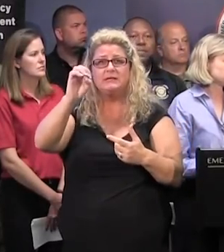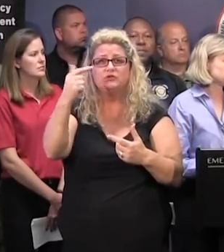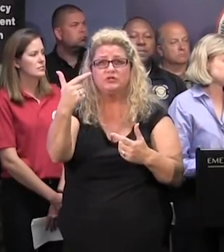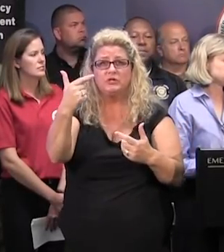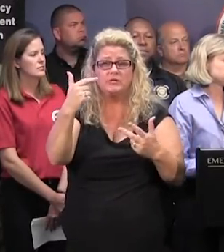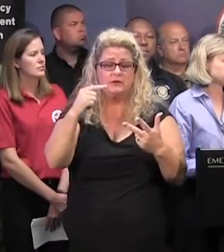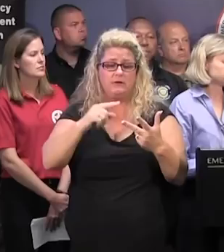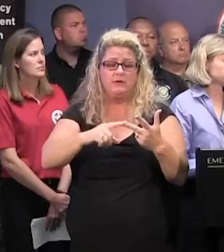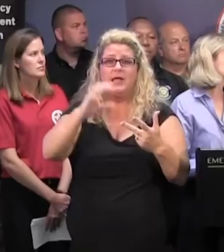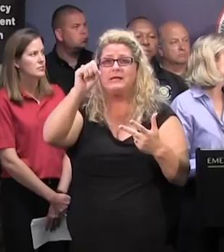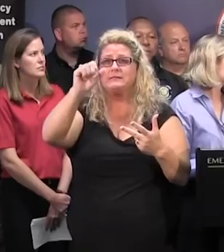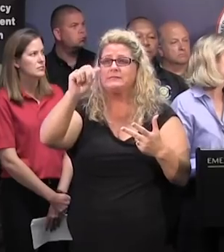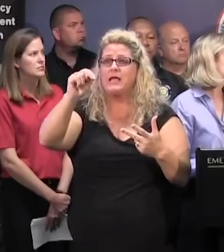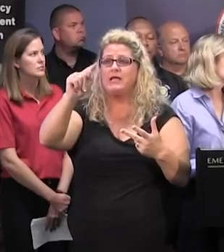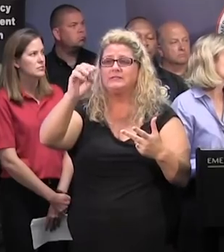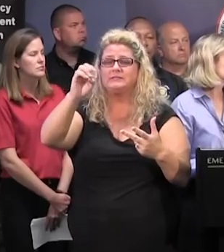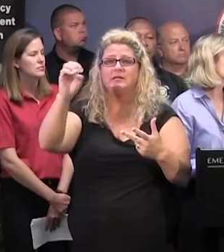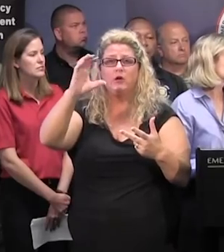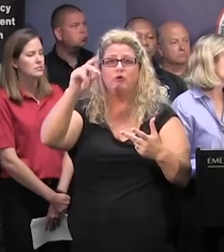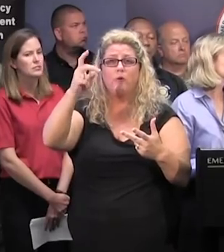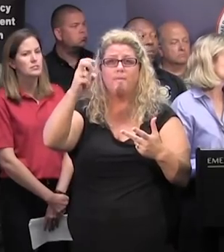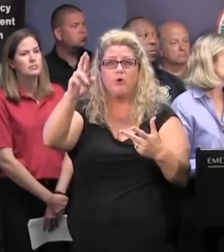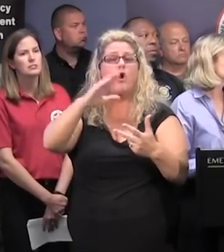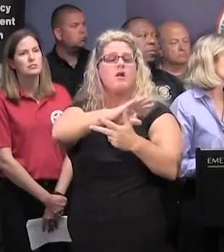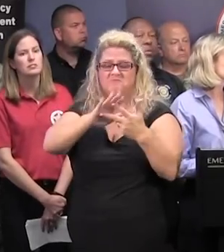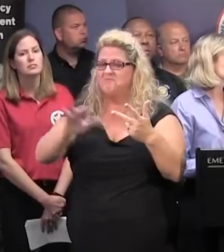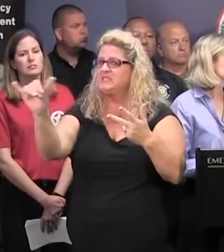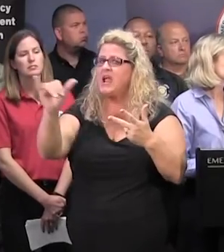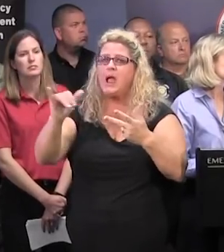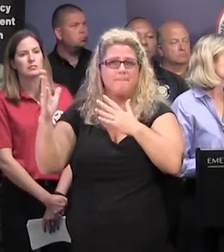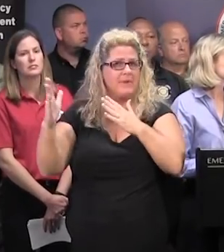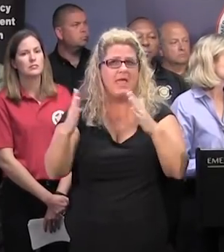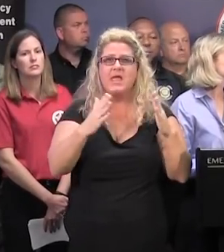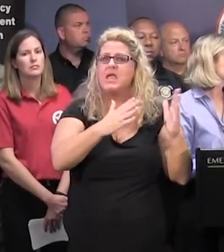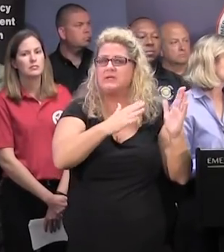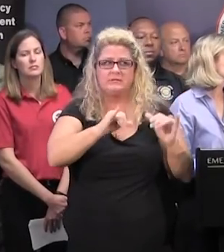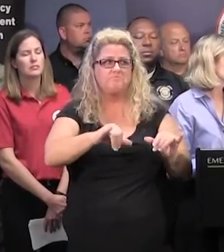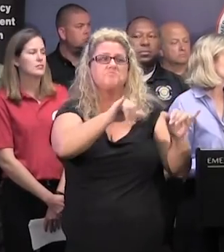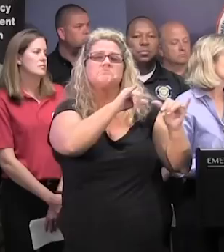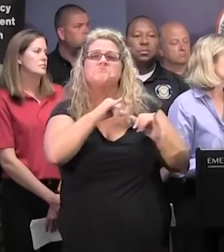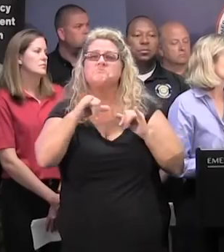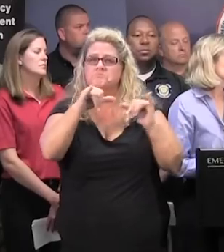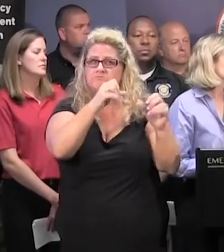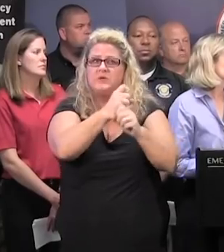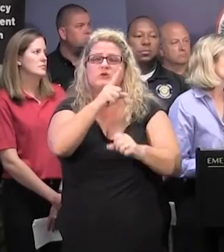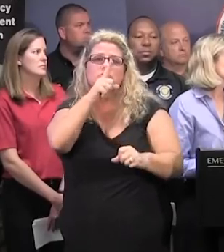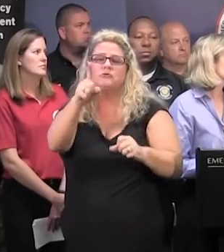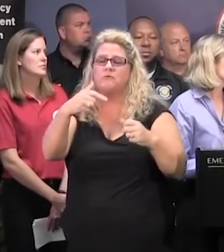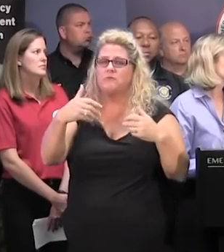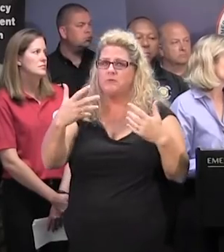and Santee Cuffer, and they are making the same plans that everyone else is to address these